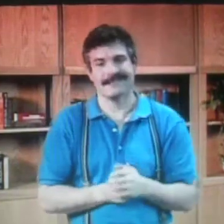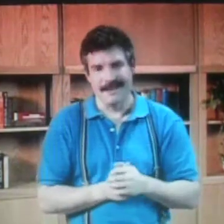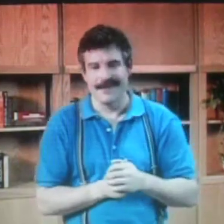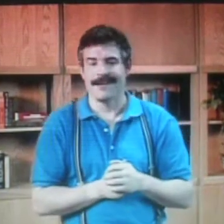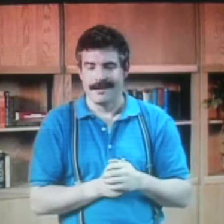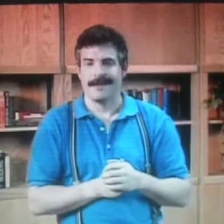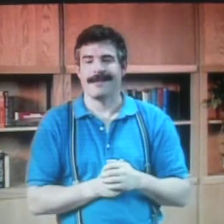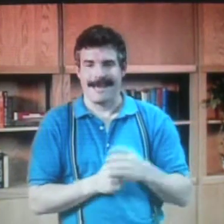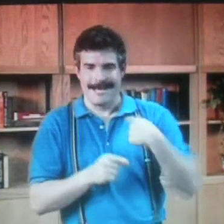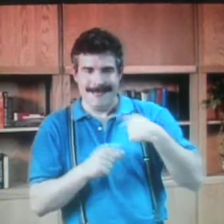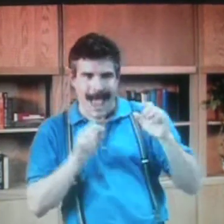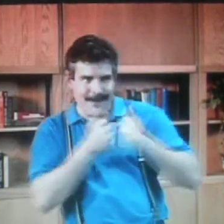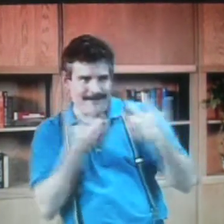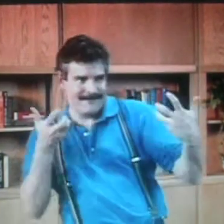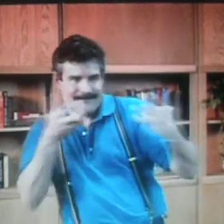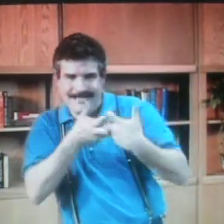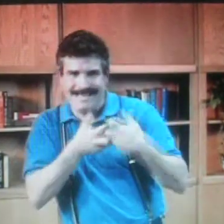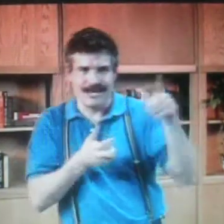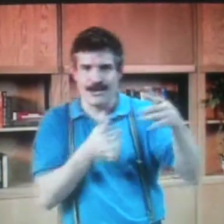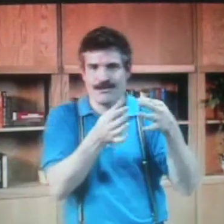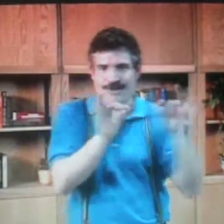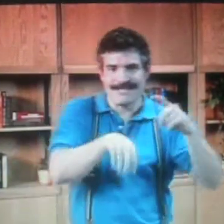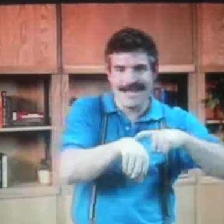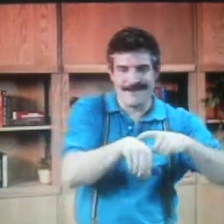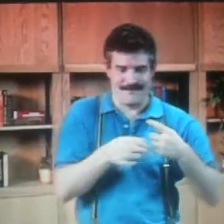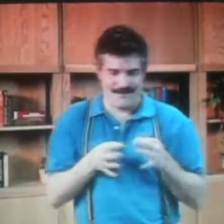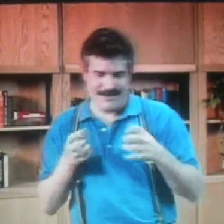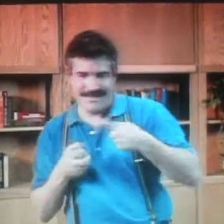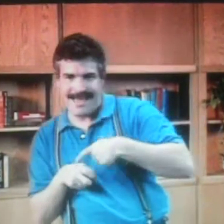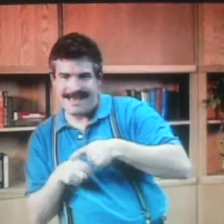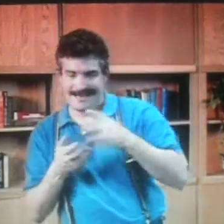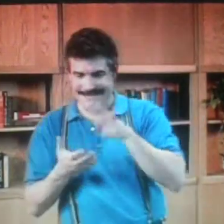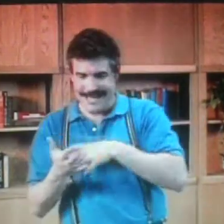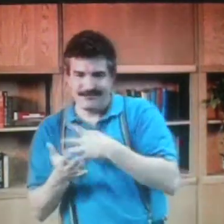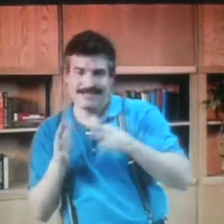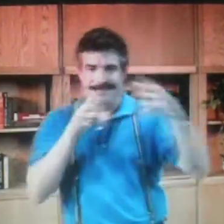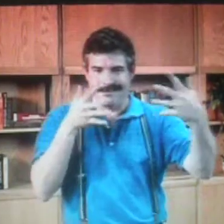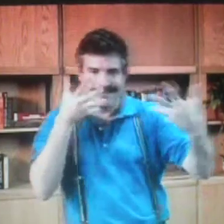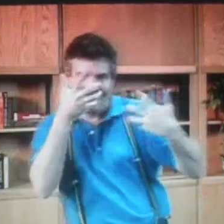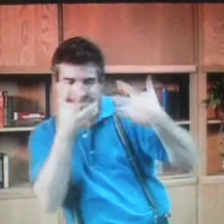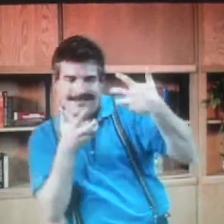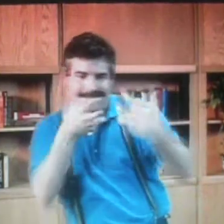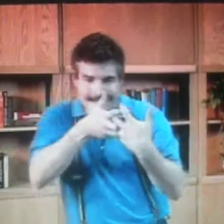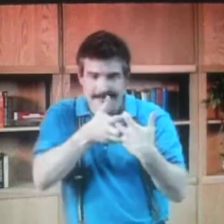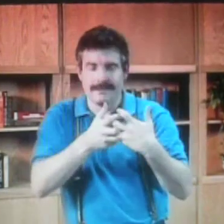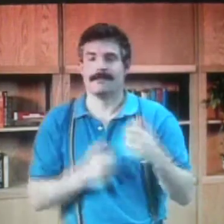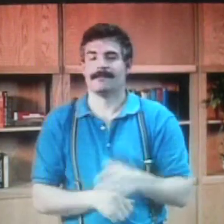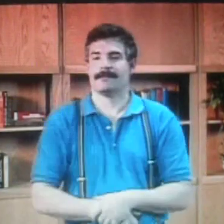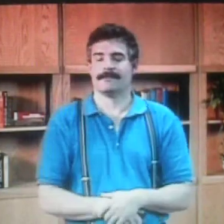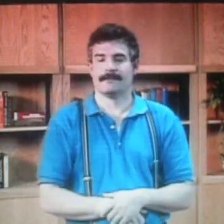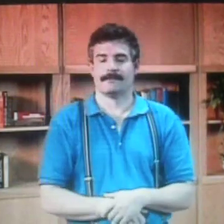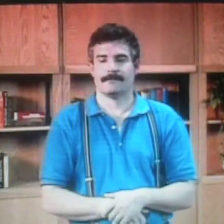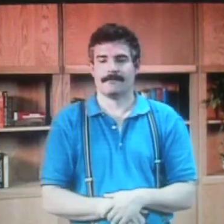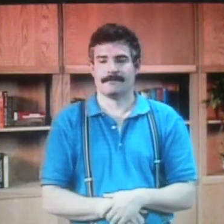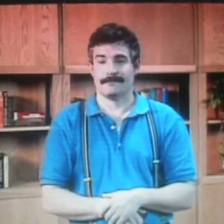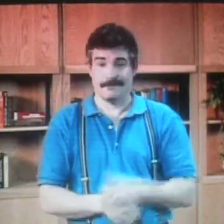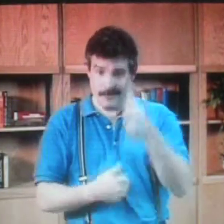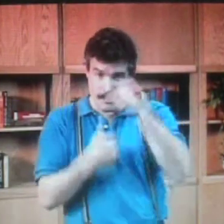The school would have to pay for the interpreters, but I would have to find time to find their free time and match it with my free